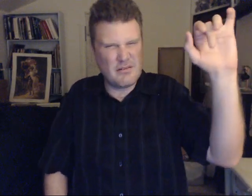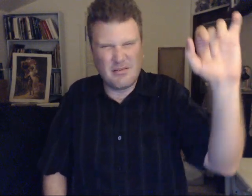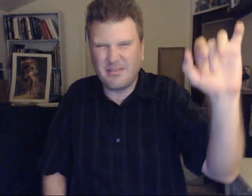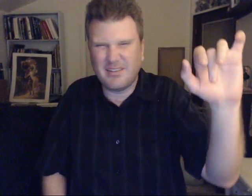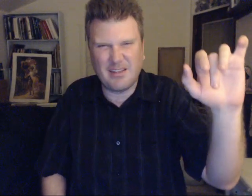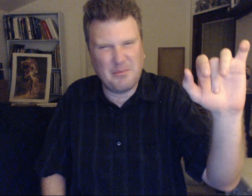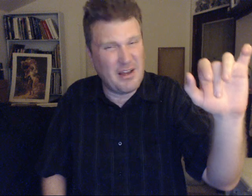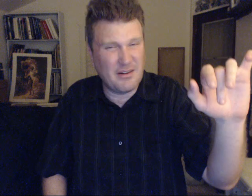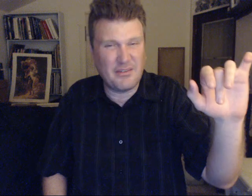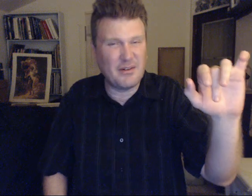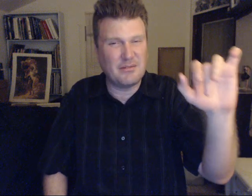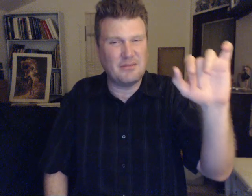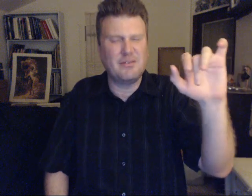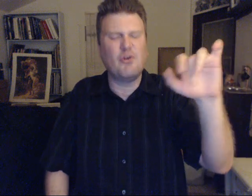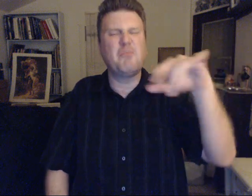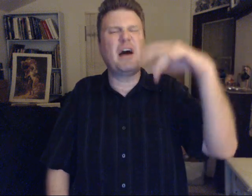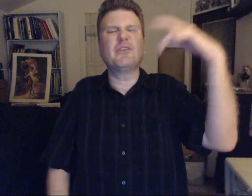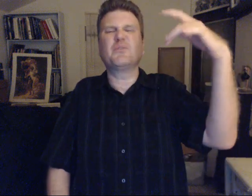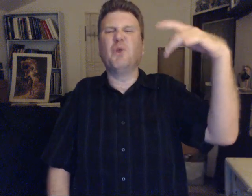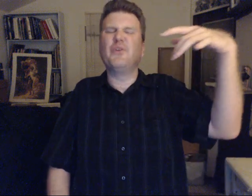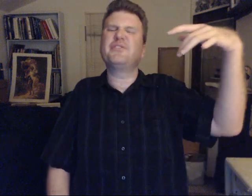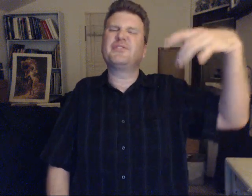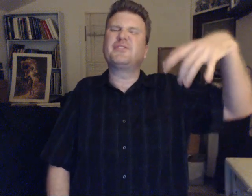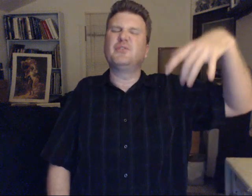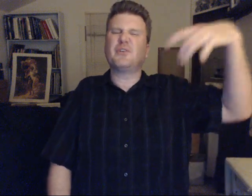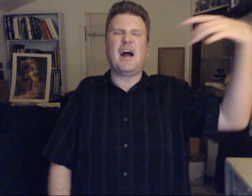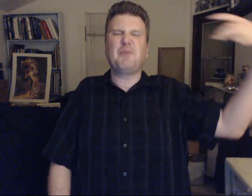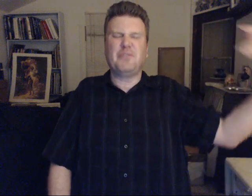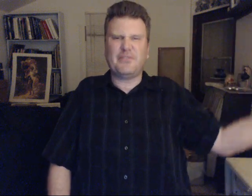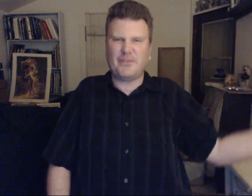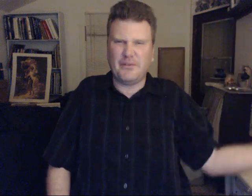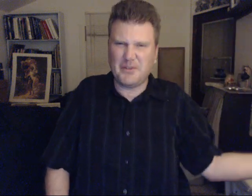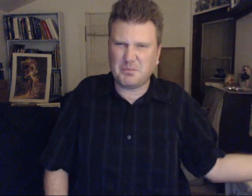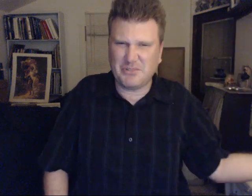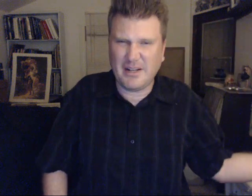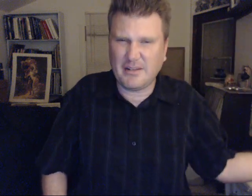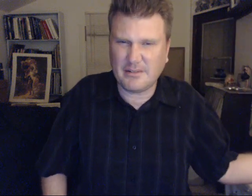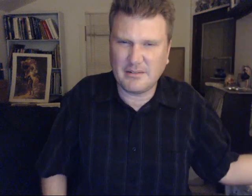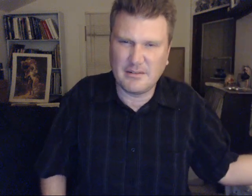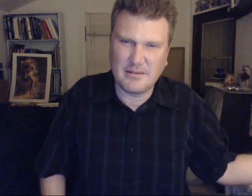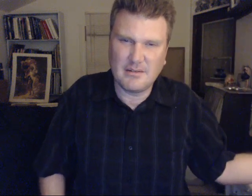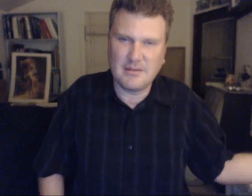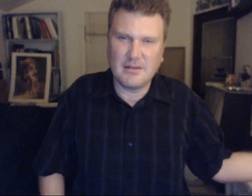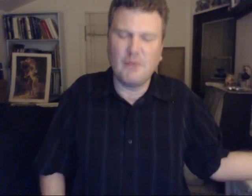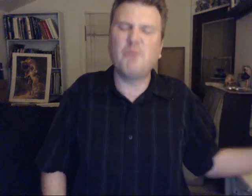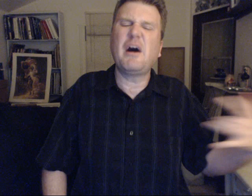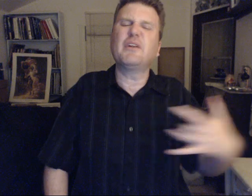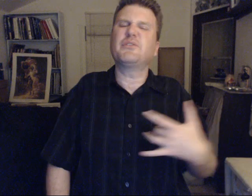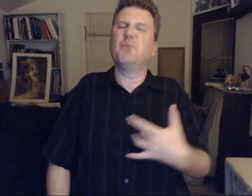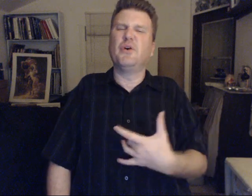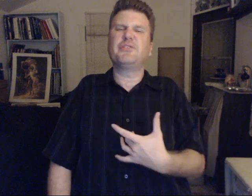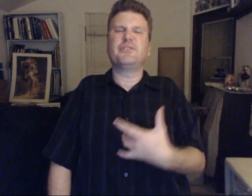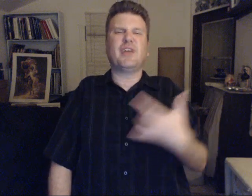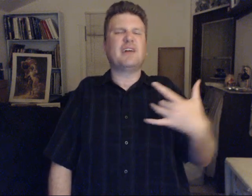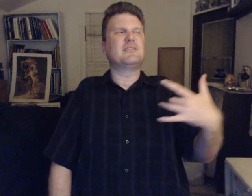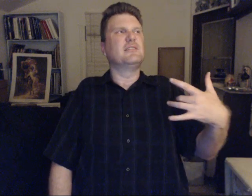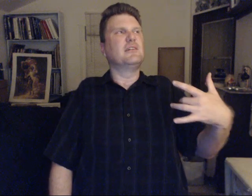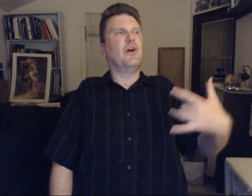Does not matter though. What matters most. Is your happiness. On this planet. What matters most. that. Are you